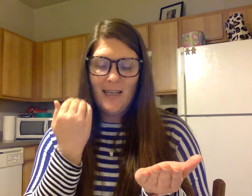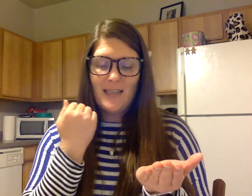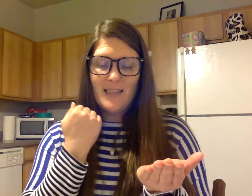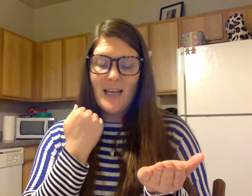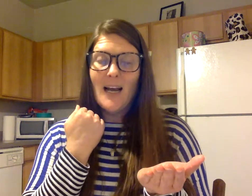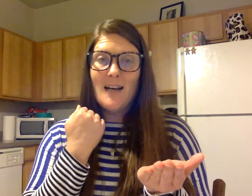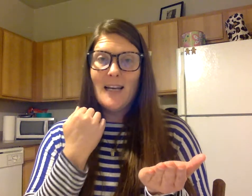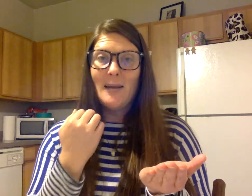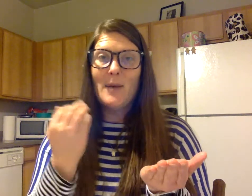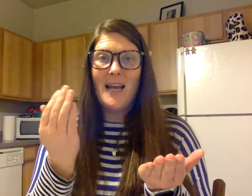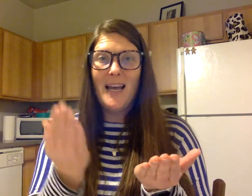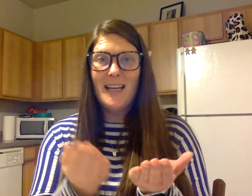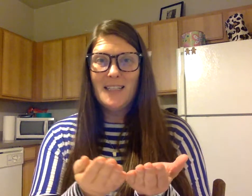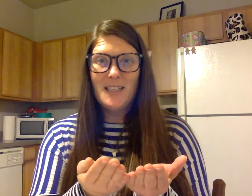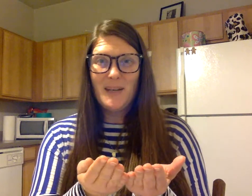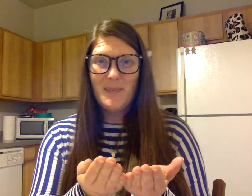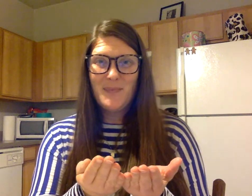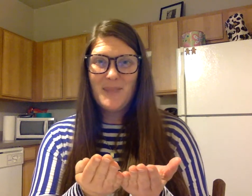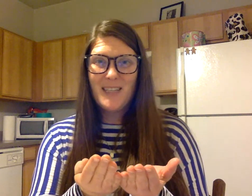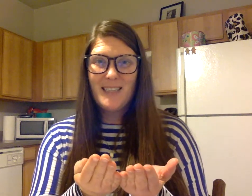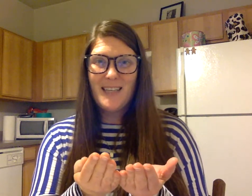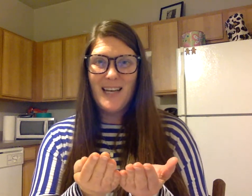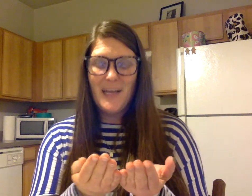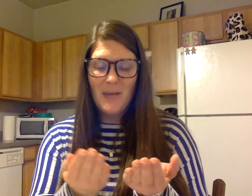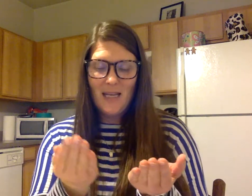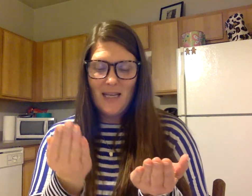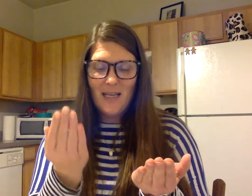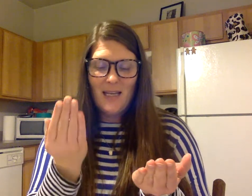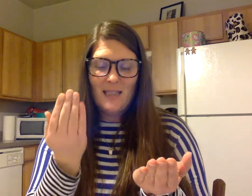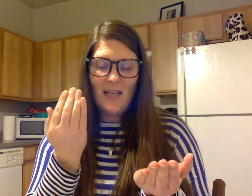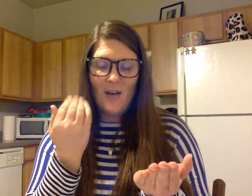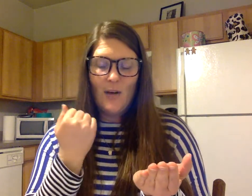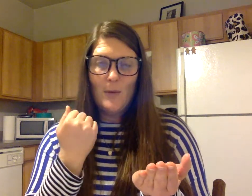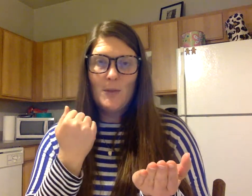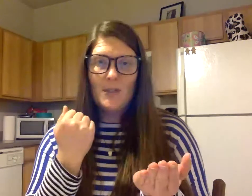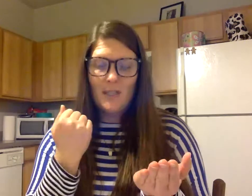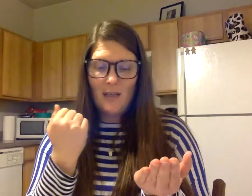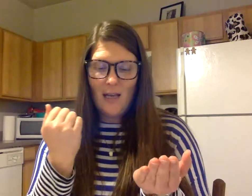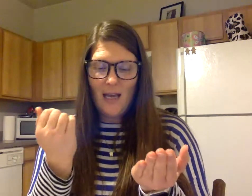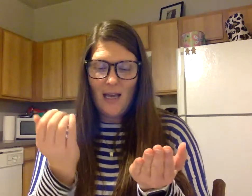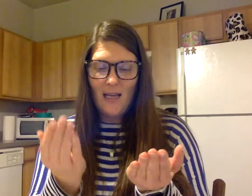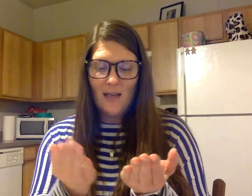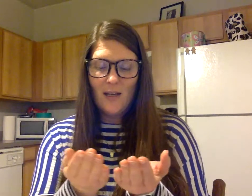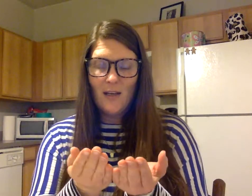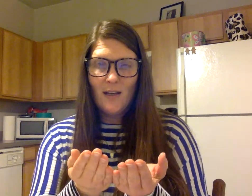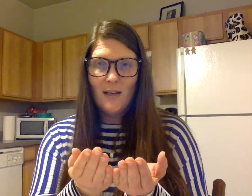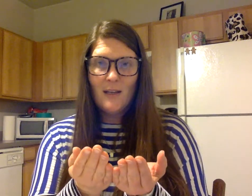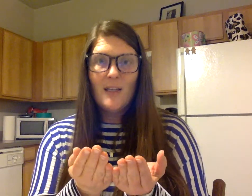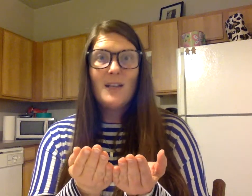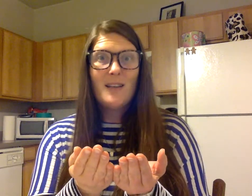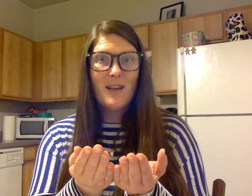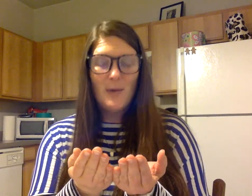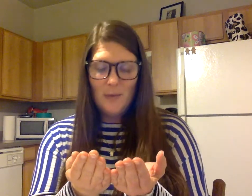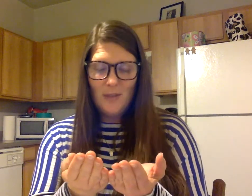Say im. Add t. Time. Say oast. Add k. Coast.